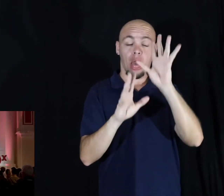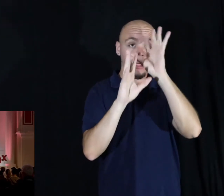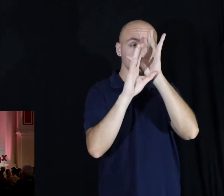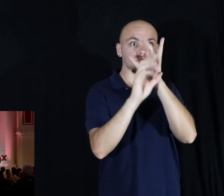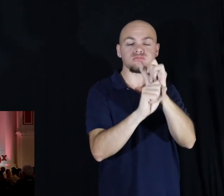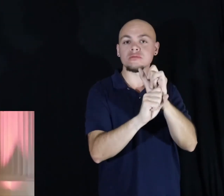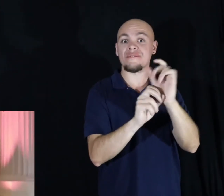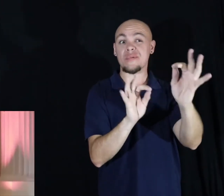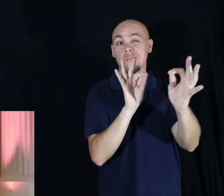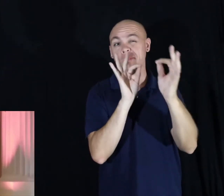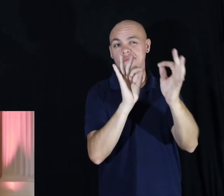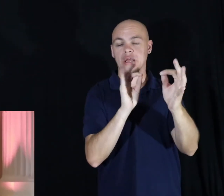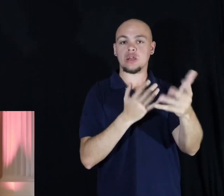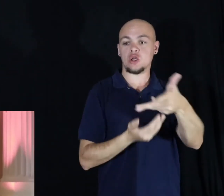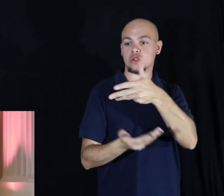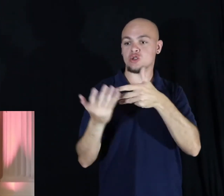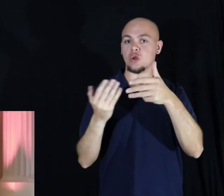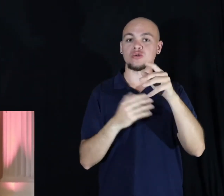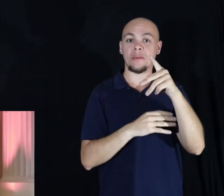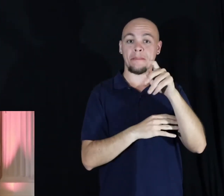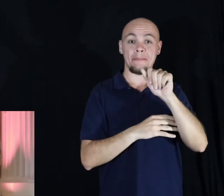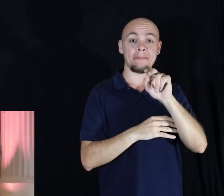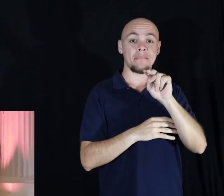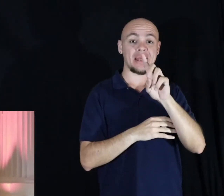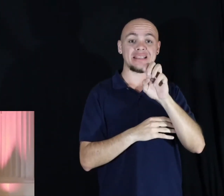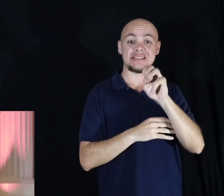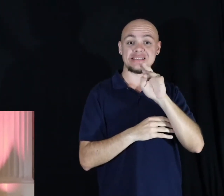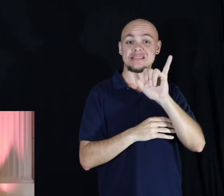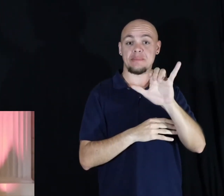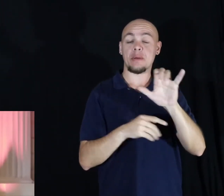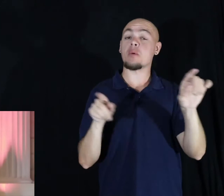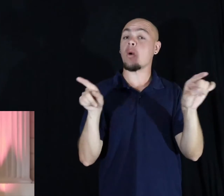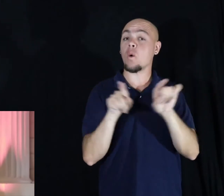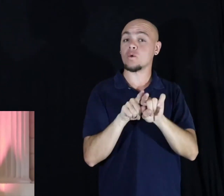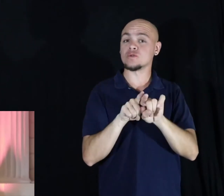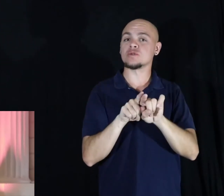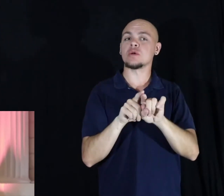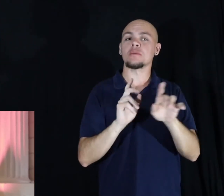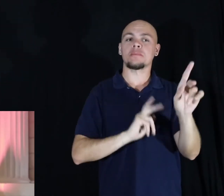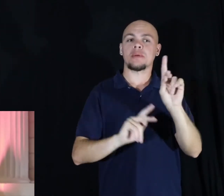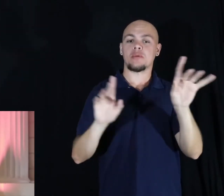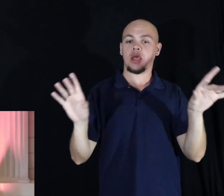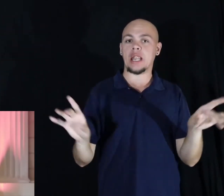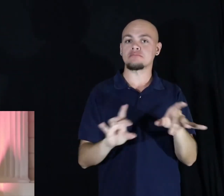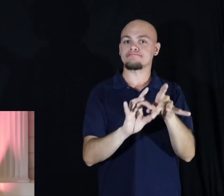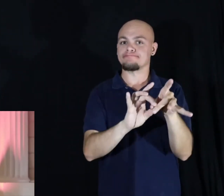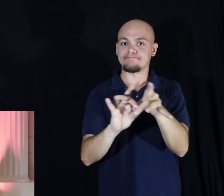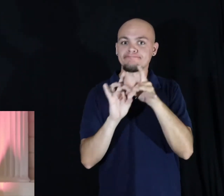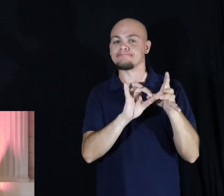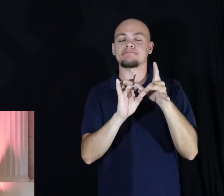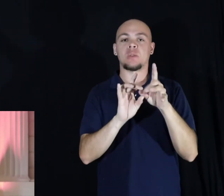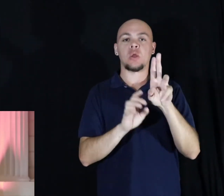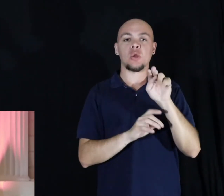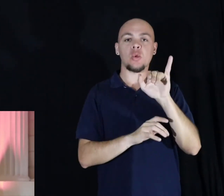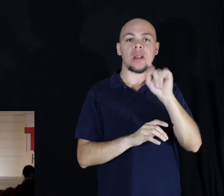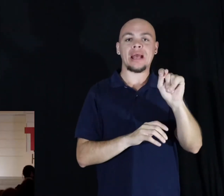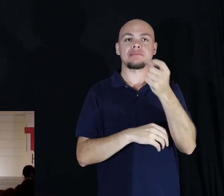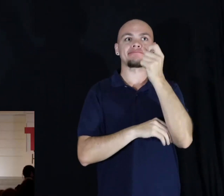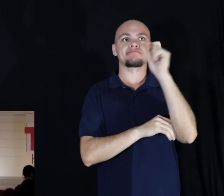social pandemic. However, social media also has the power to unite and allow people to use their voice.